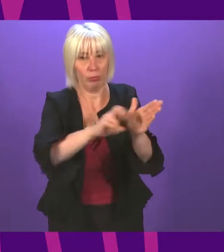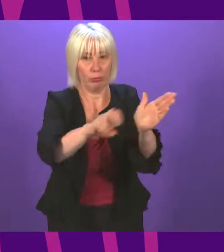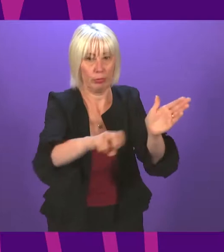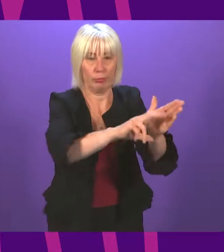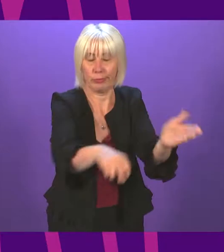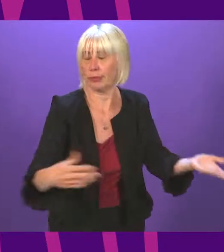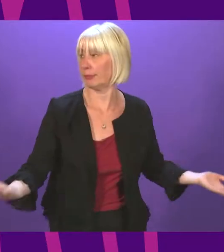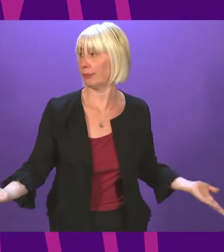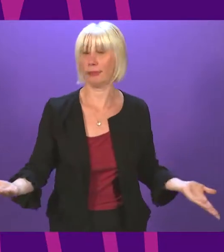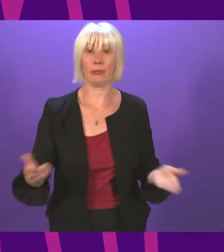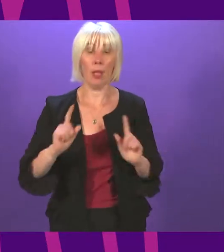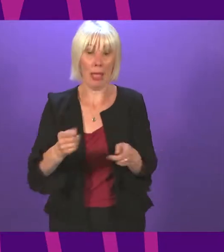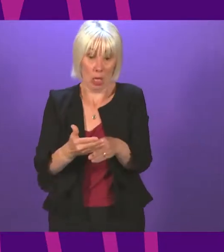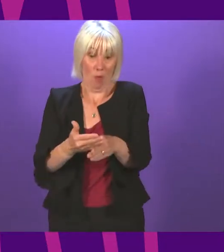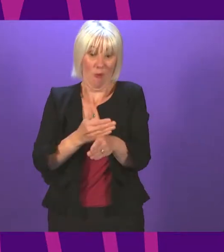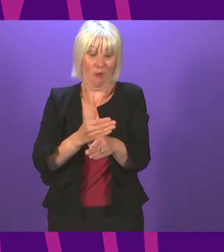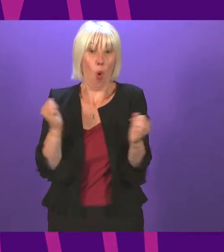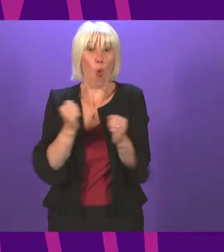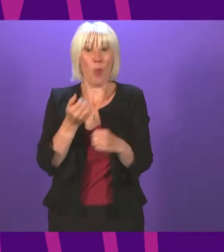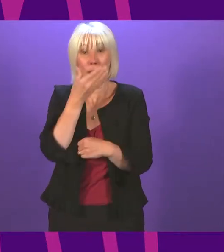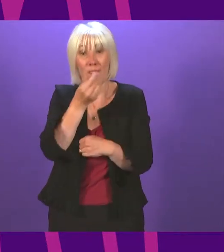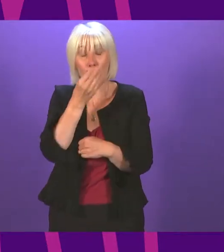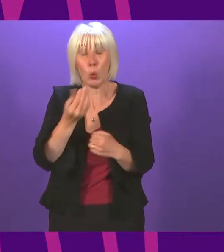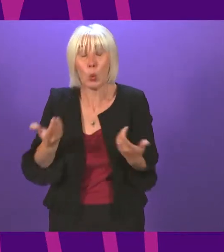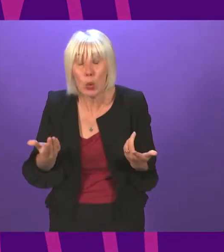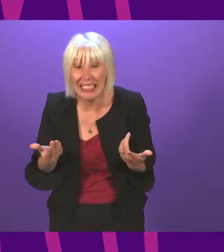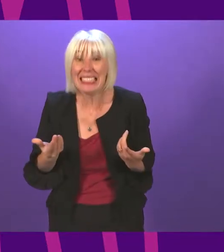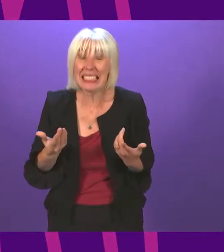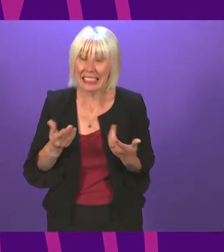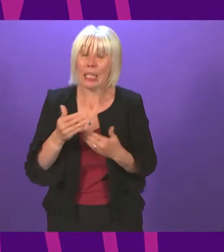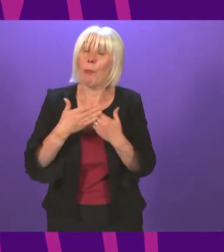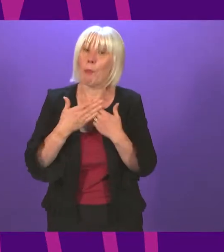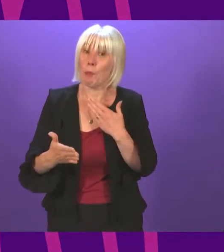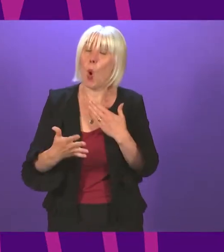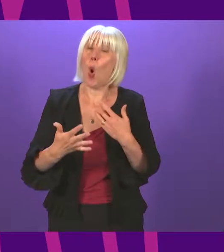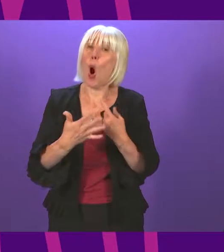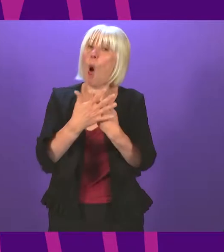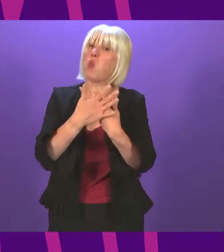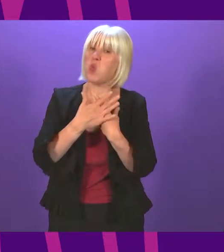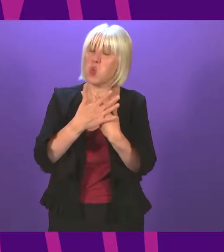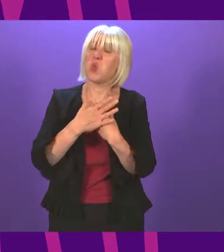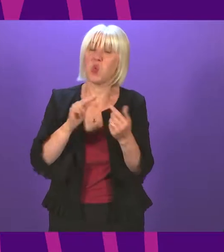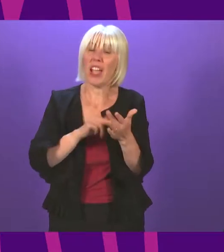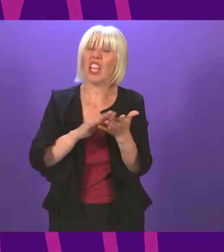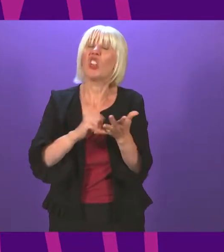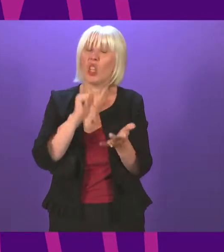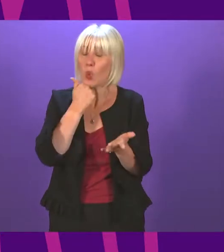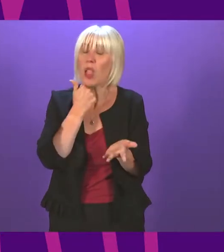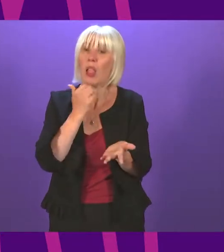patients. And this is all before the winter flu season starts, piling even more pressure on the NHS. There